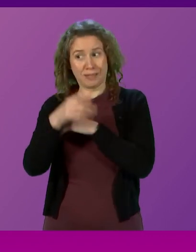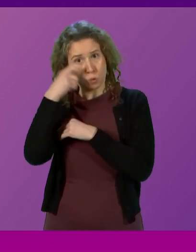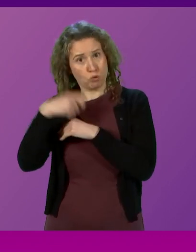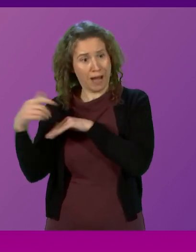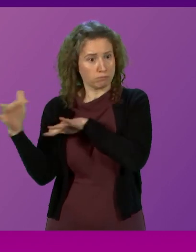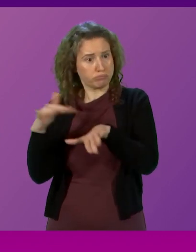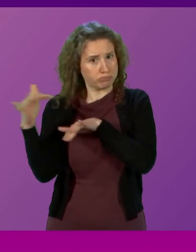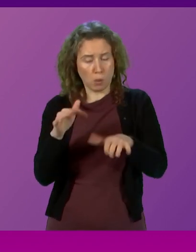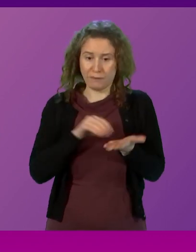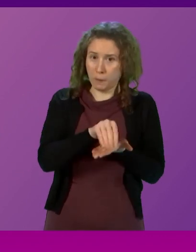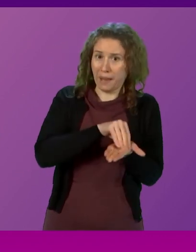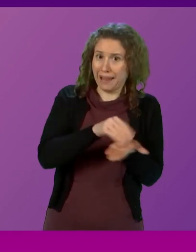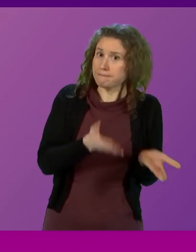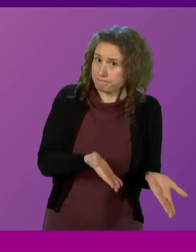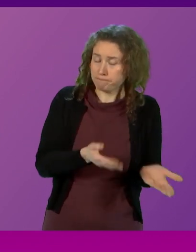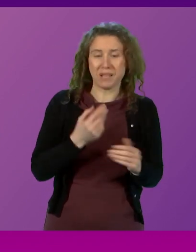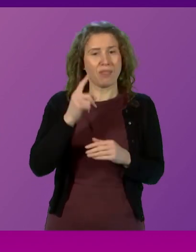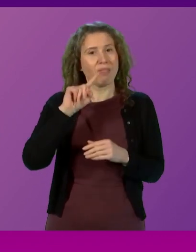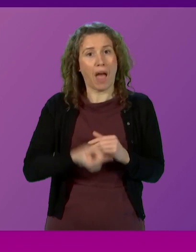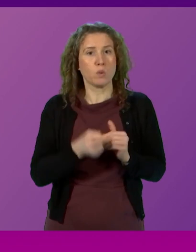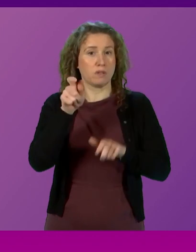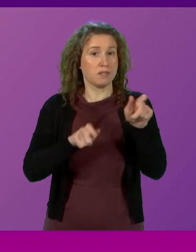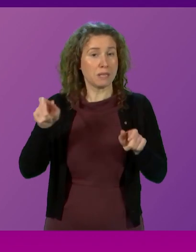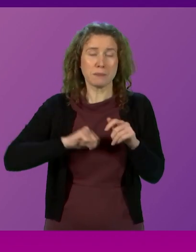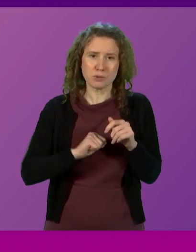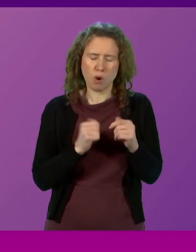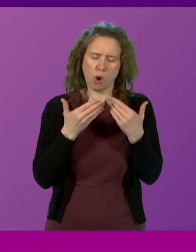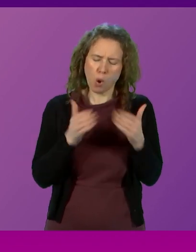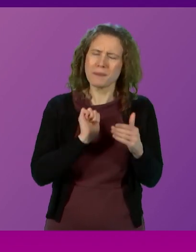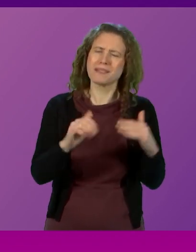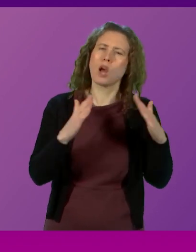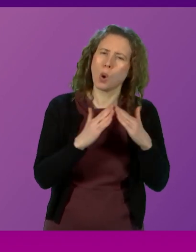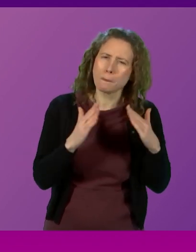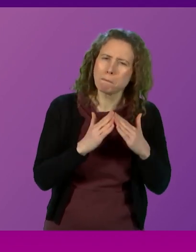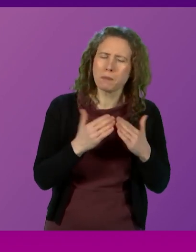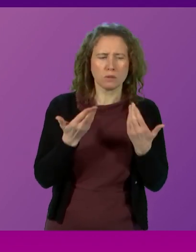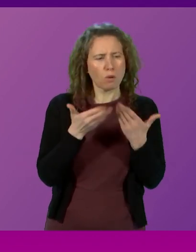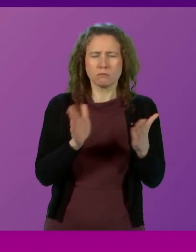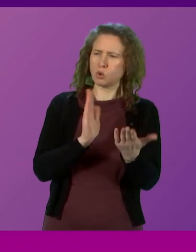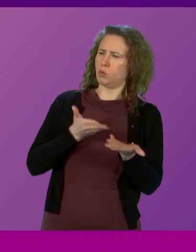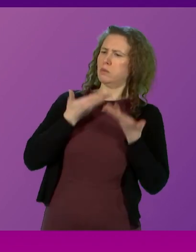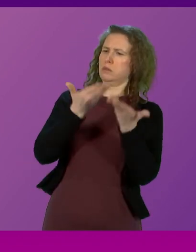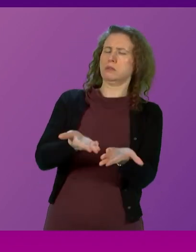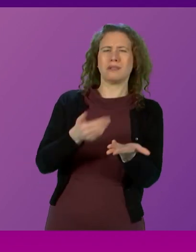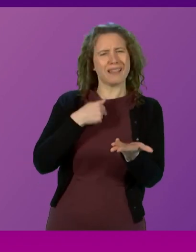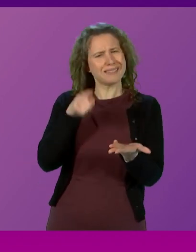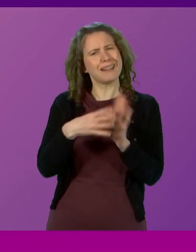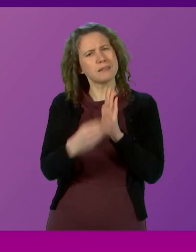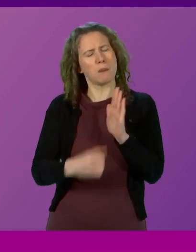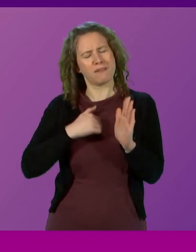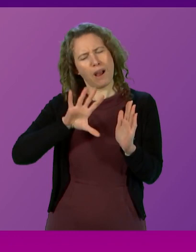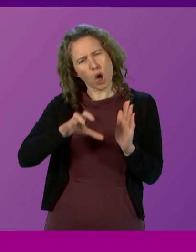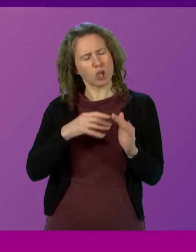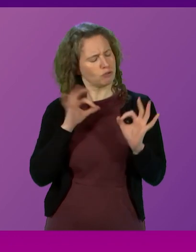Ukraine. We have seen thousands of people in Scotland open their homes in response to war, an example of our country